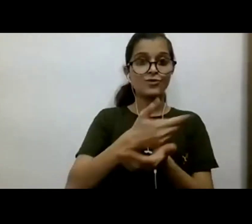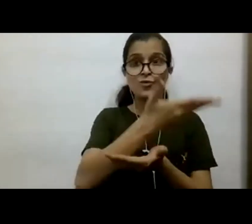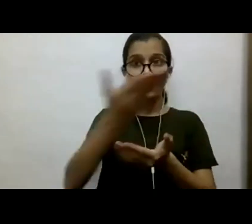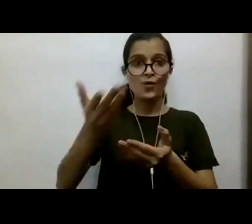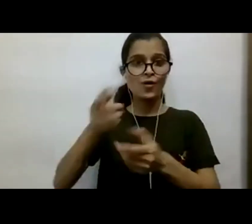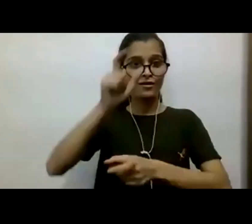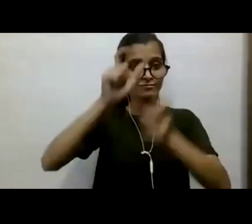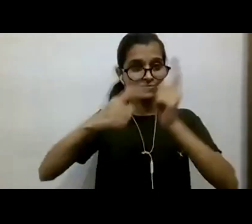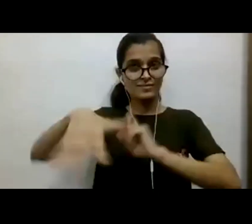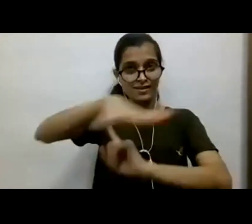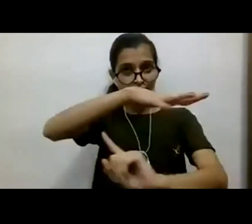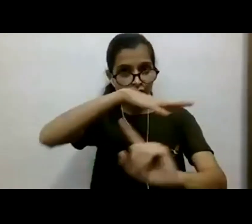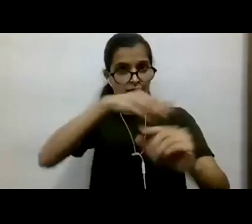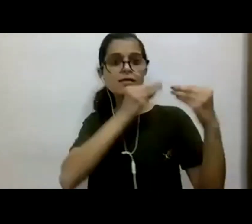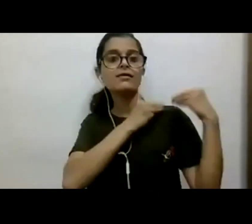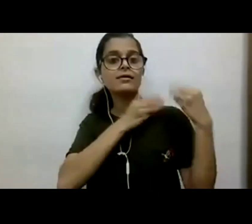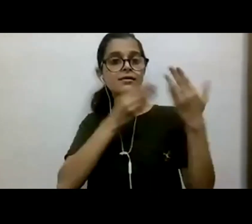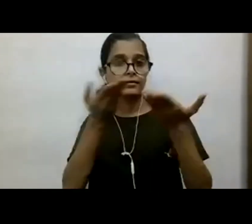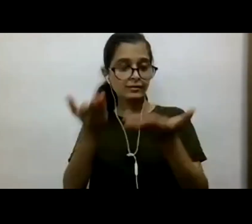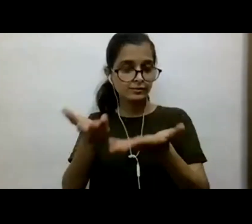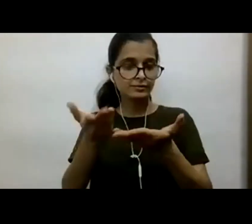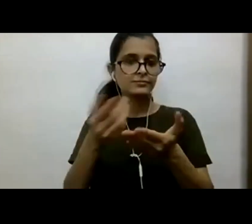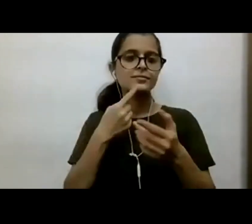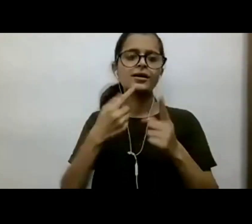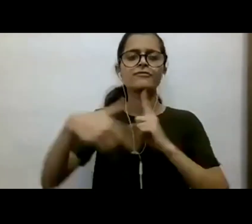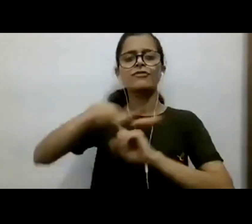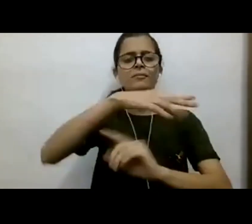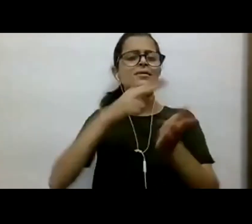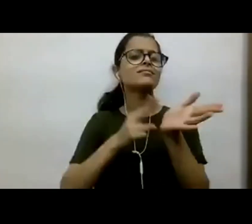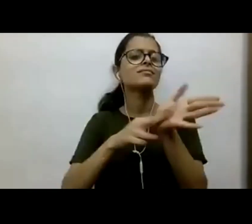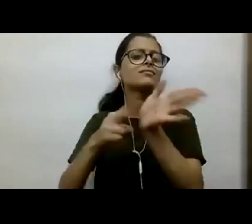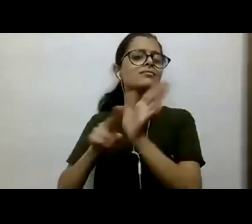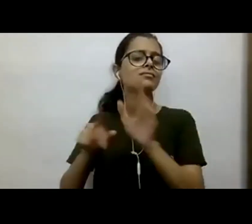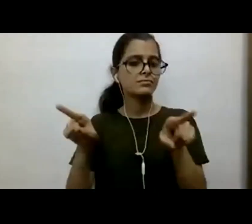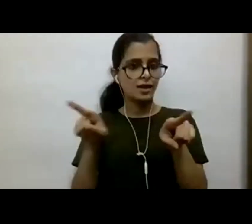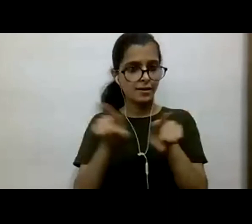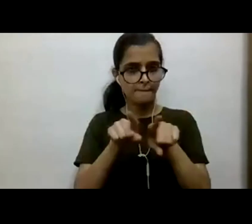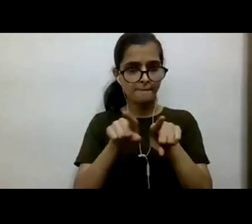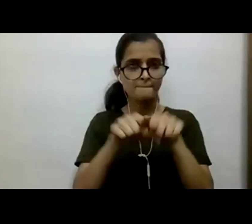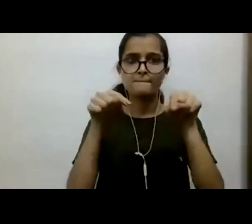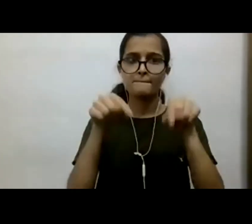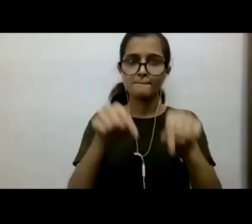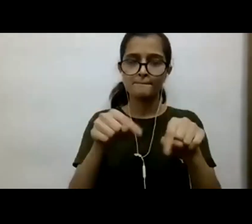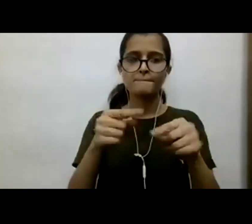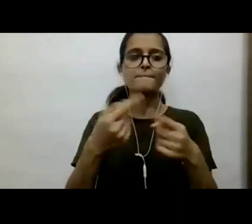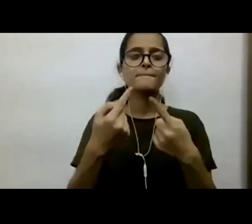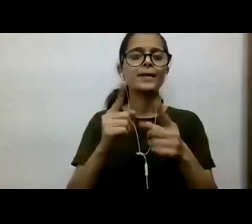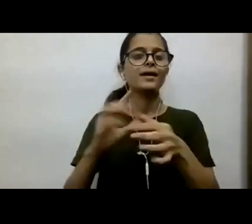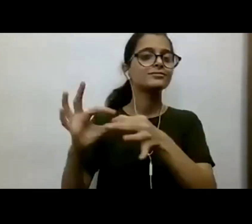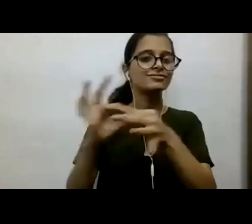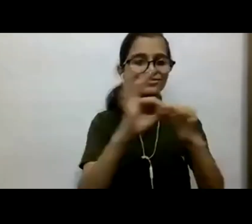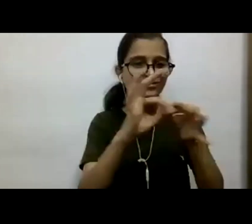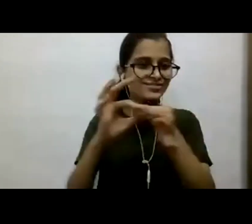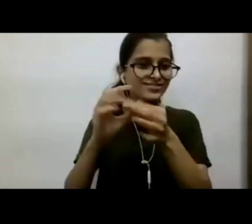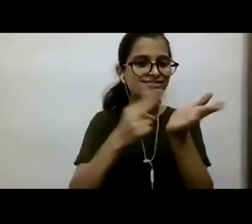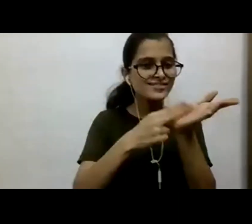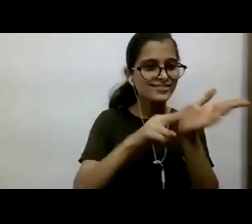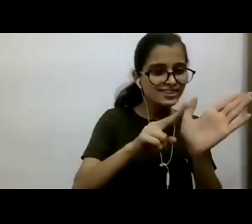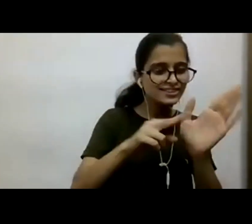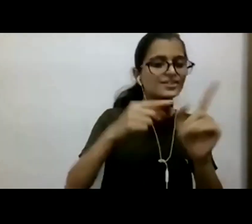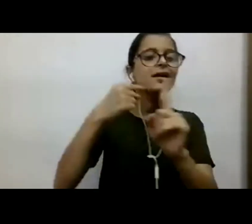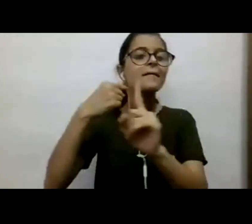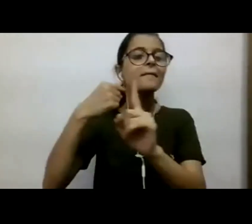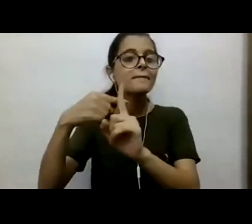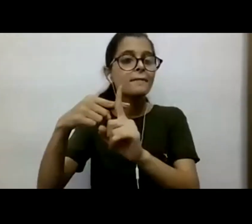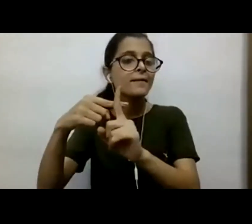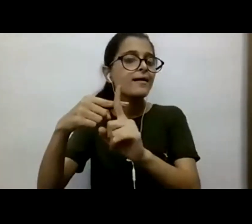not looking at, you know, environment as just nature, but looking at it as our relationship with, you know, nature and, and